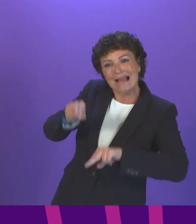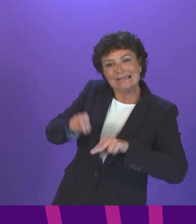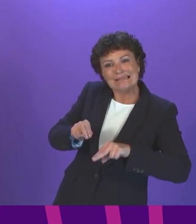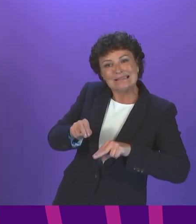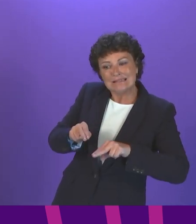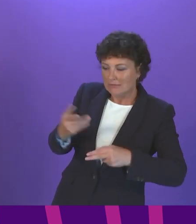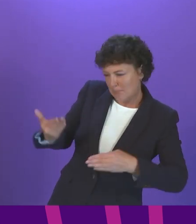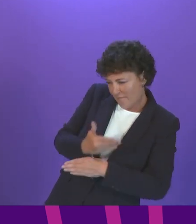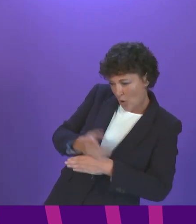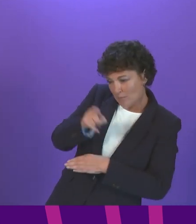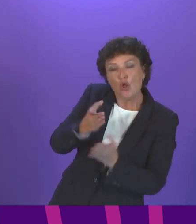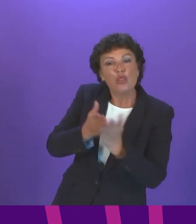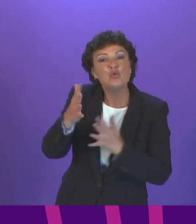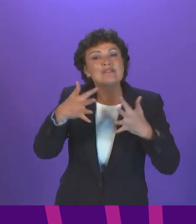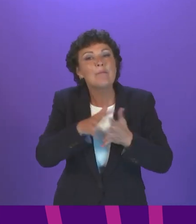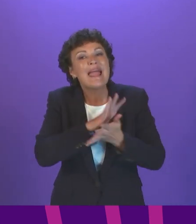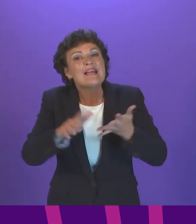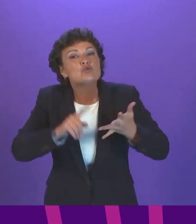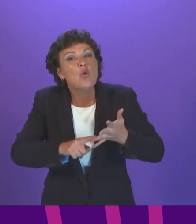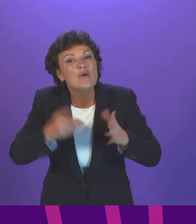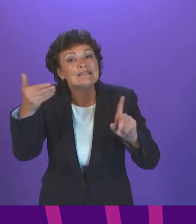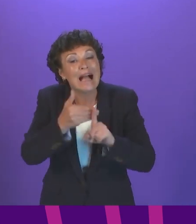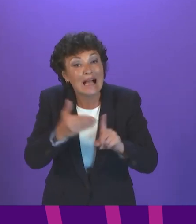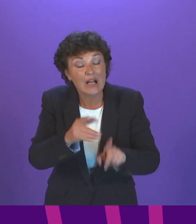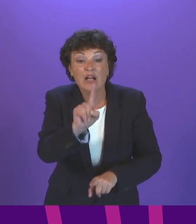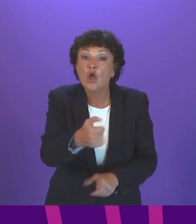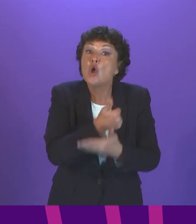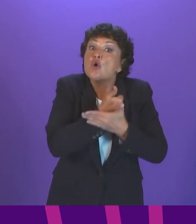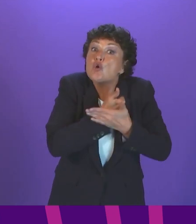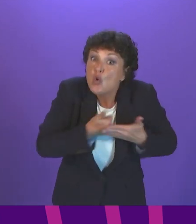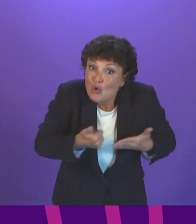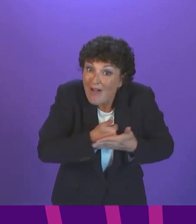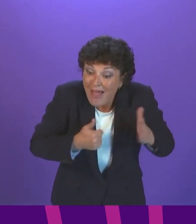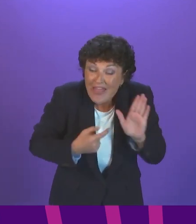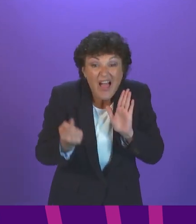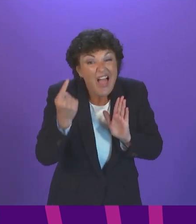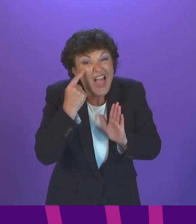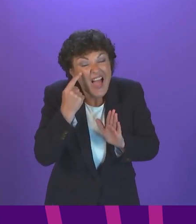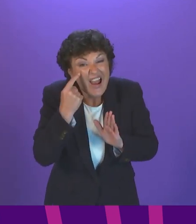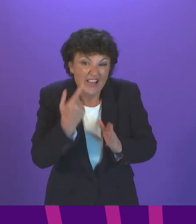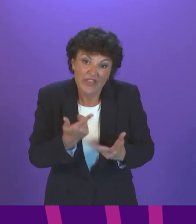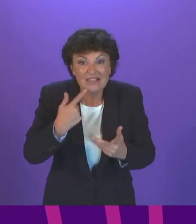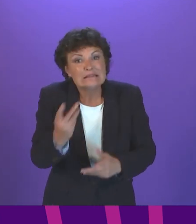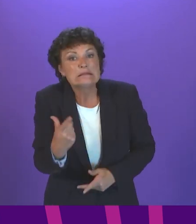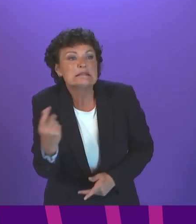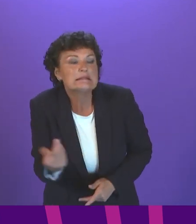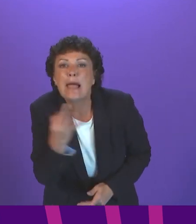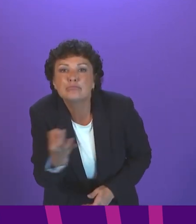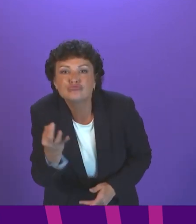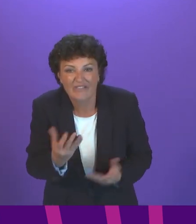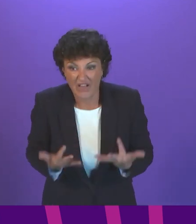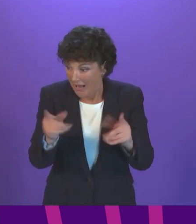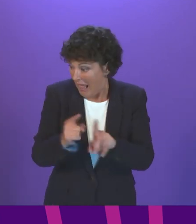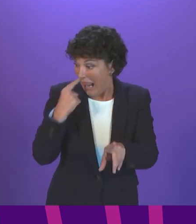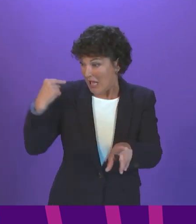WHO target, what usually happens there is the provisional figure is higher than the finalised figure. So last week's provisional figure, which